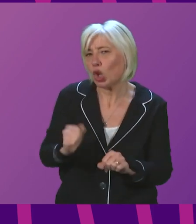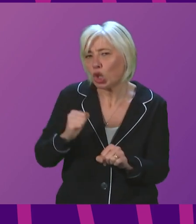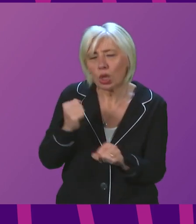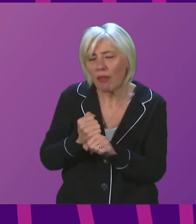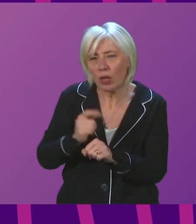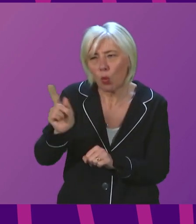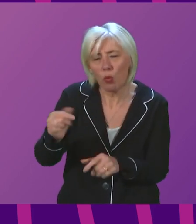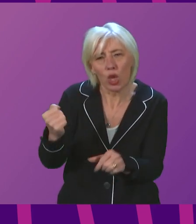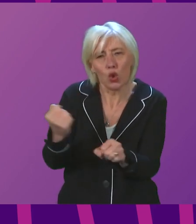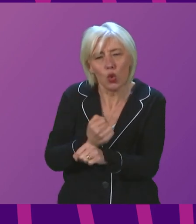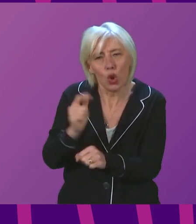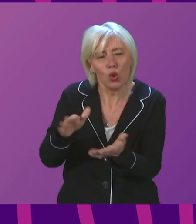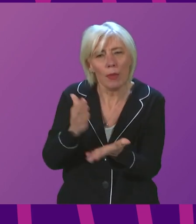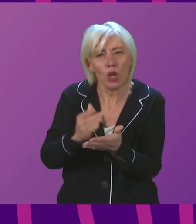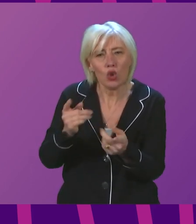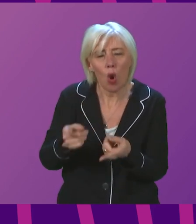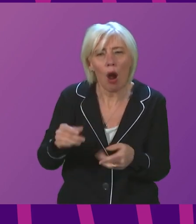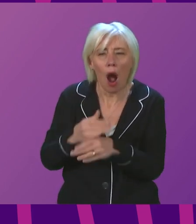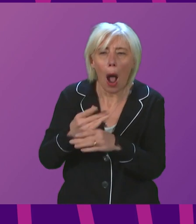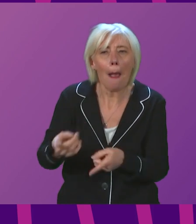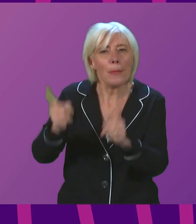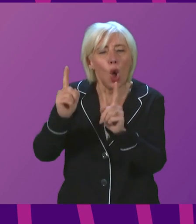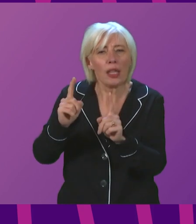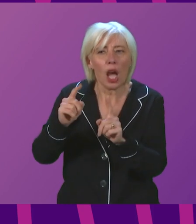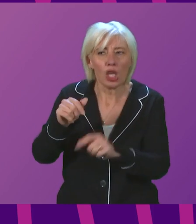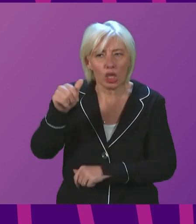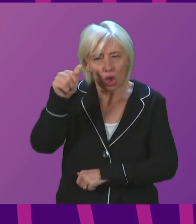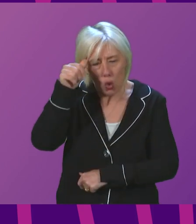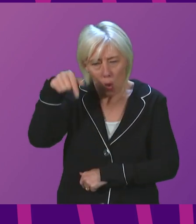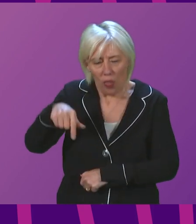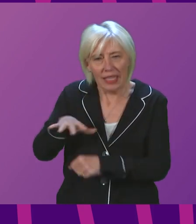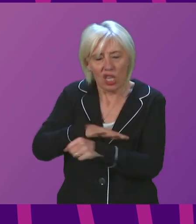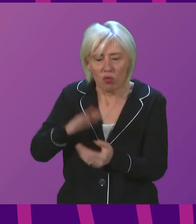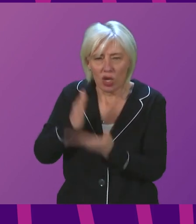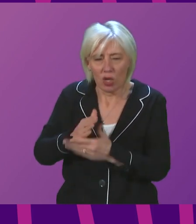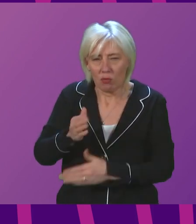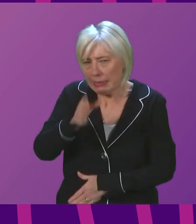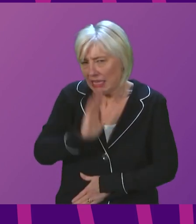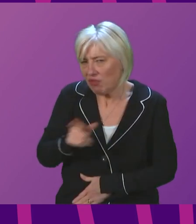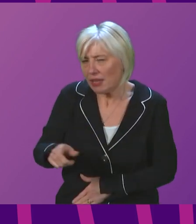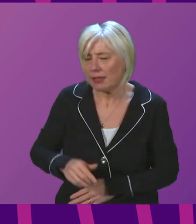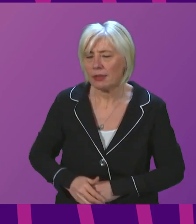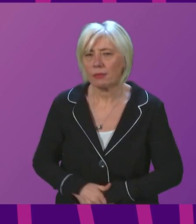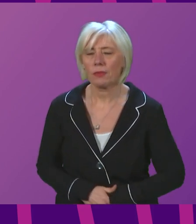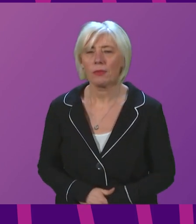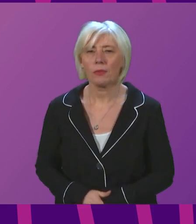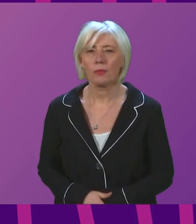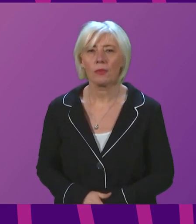be taken to ensure employers are treating this situation as seriously as possible? The minister.